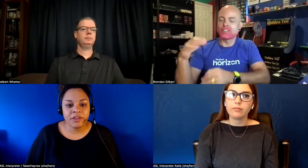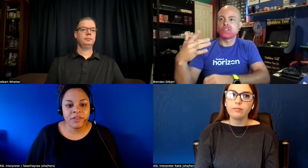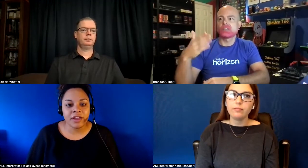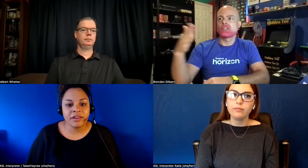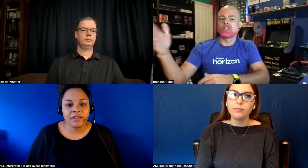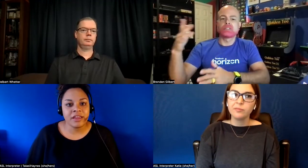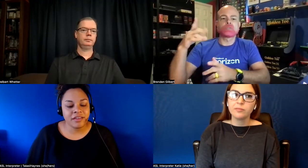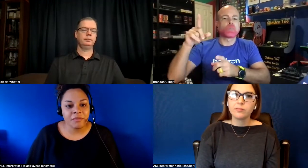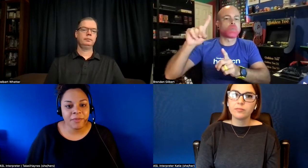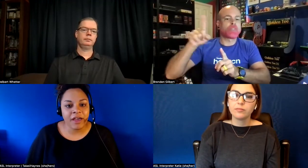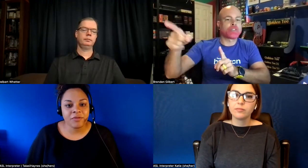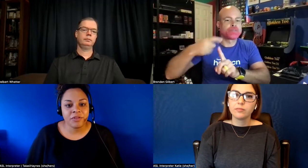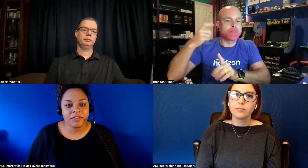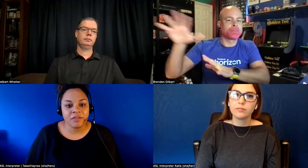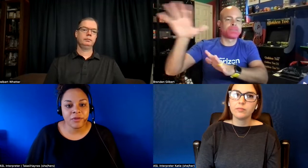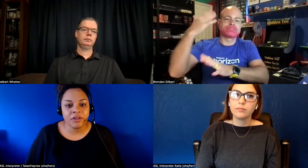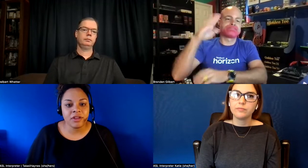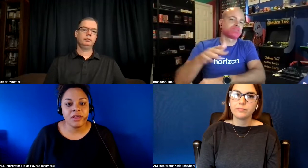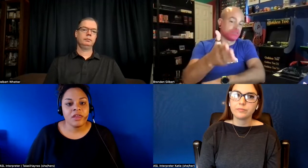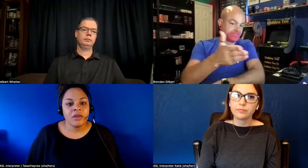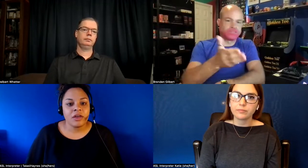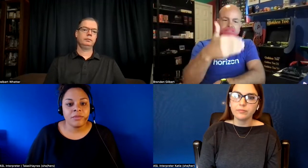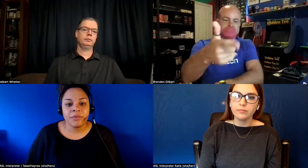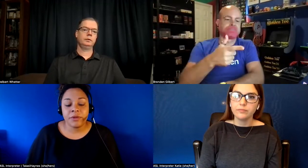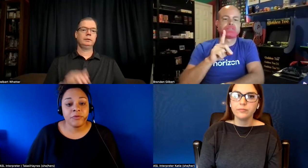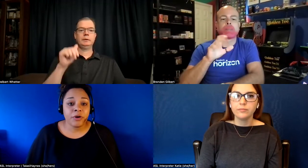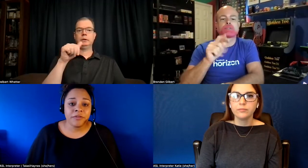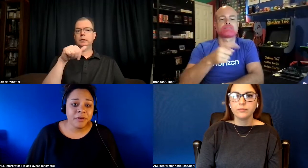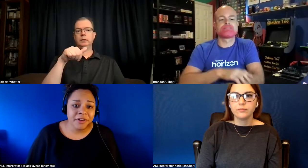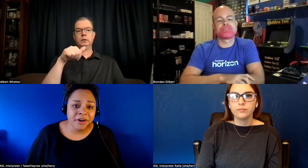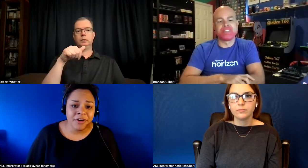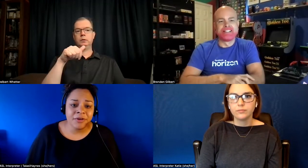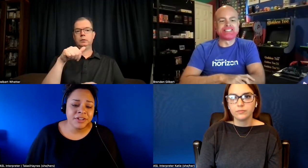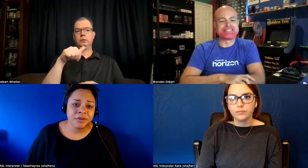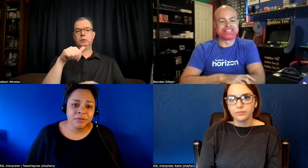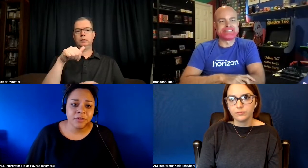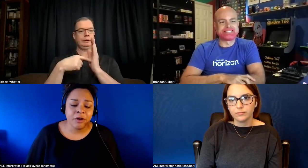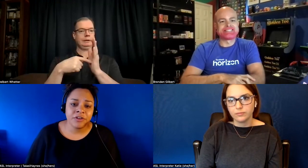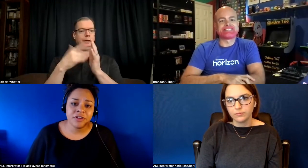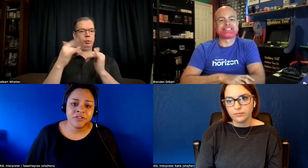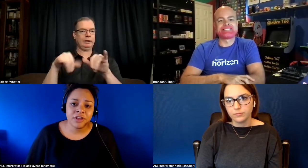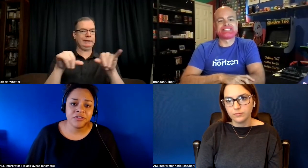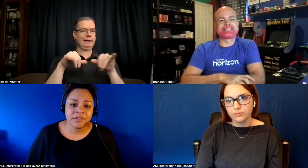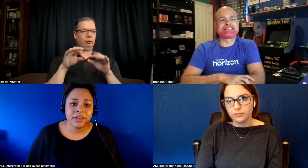seen that in in times past with accessibility um but people who aren't from there aren't going to know so outreach and education is key